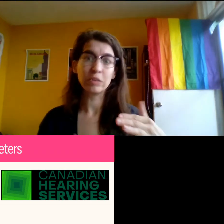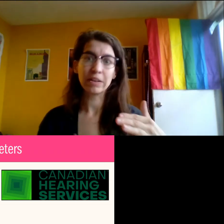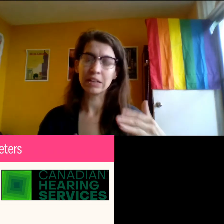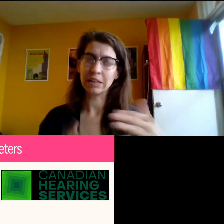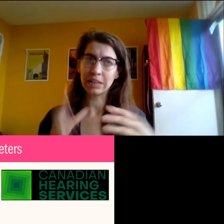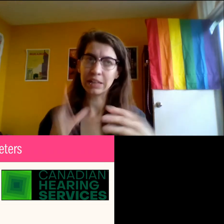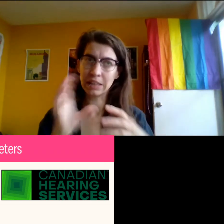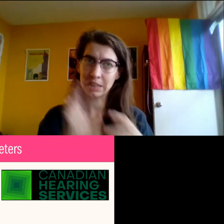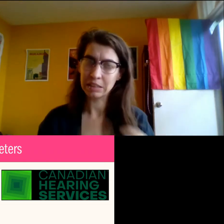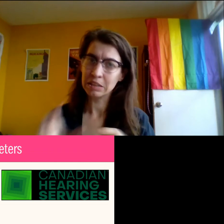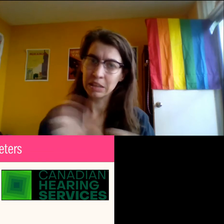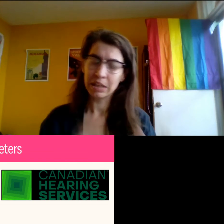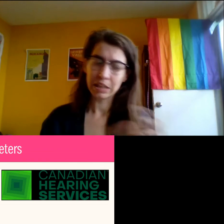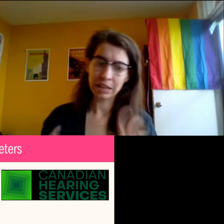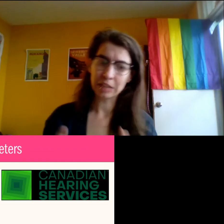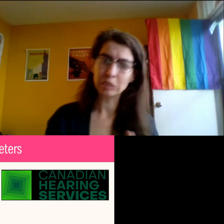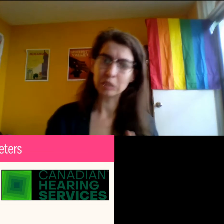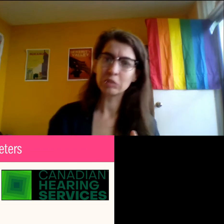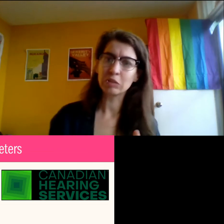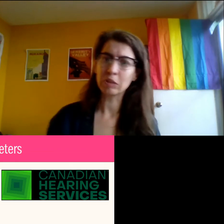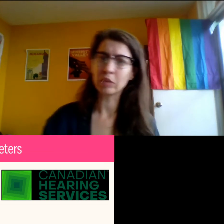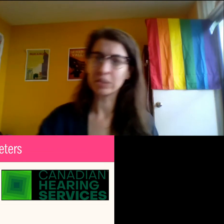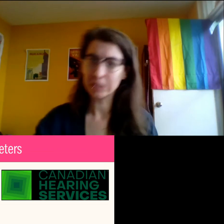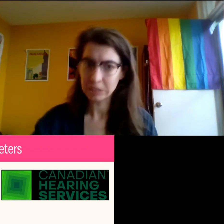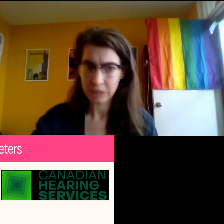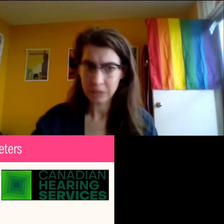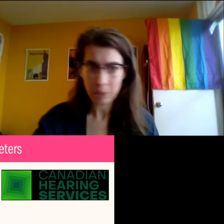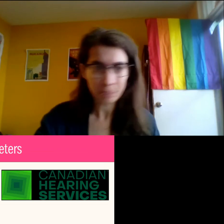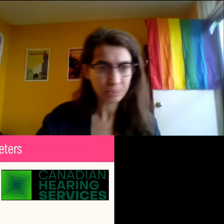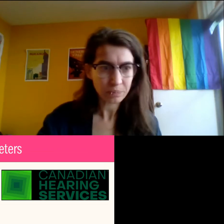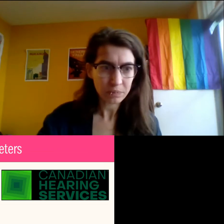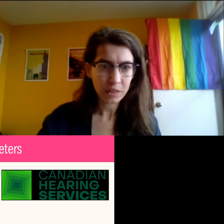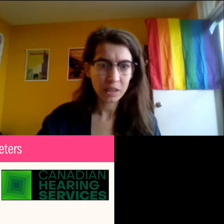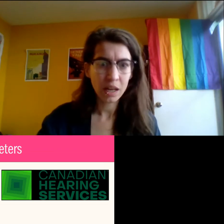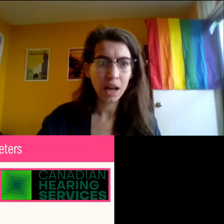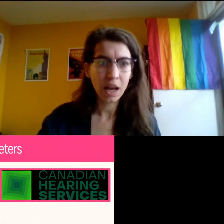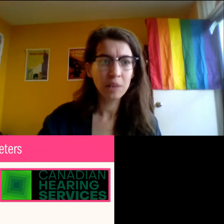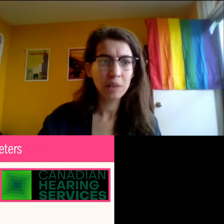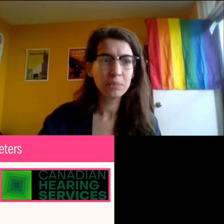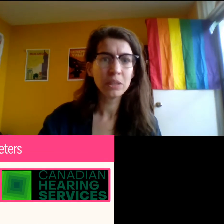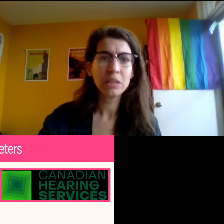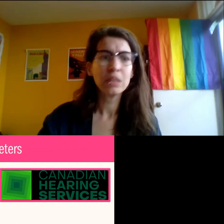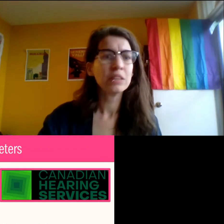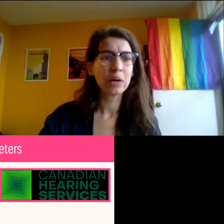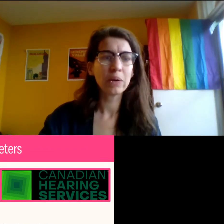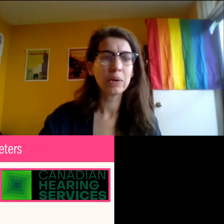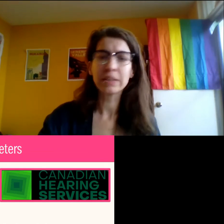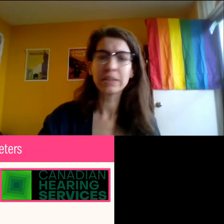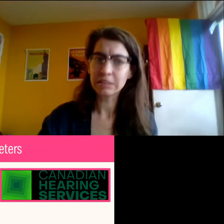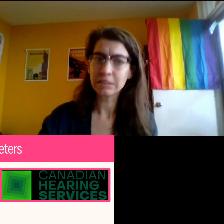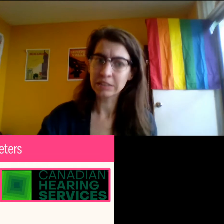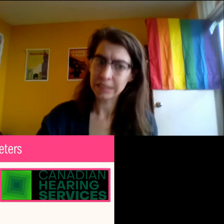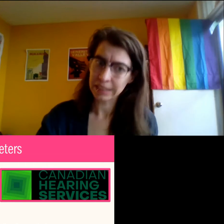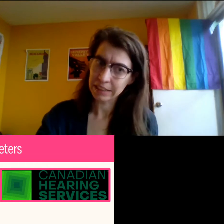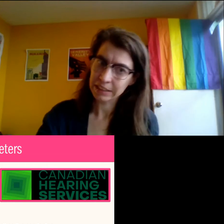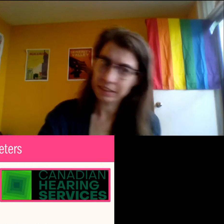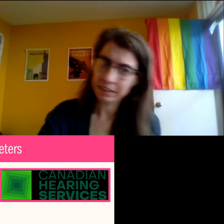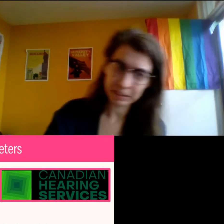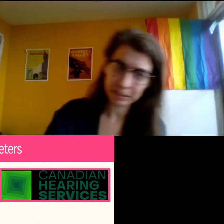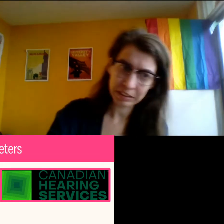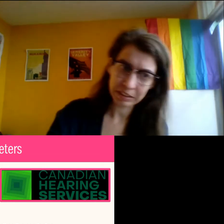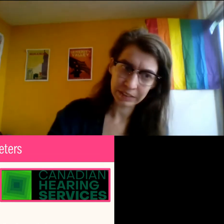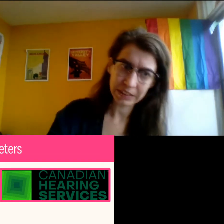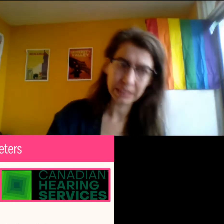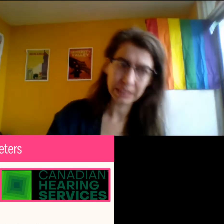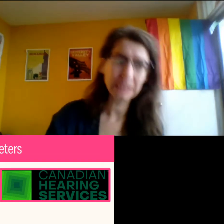is very good and it kind of, it guides you through a lot of what you need to know. Um, so then there's the Canadian